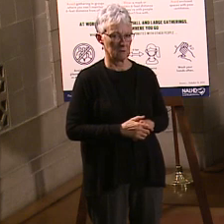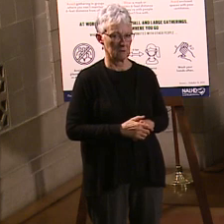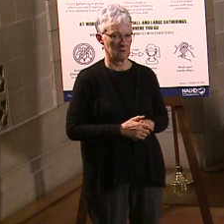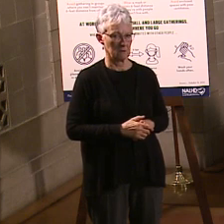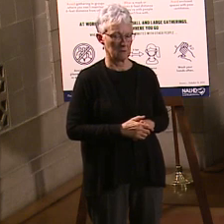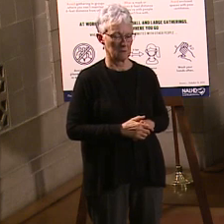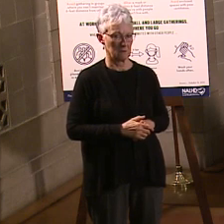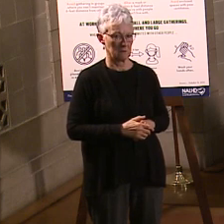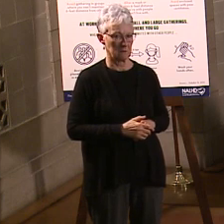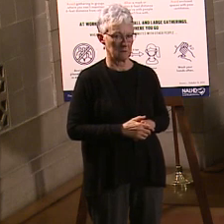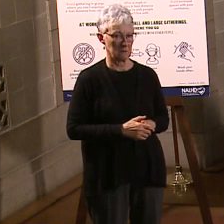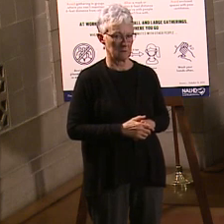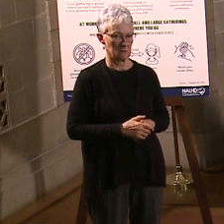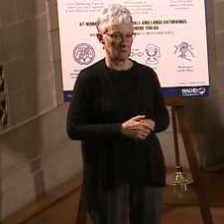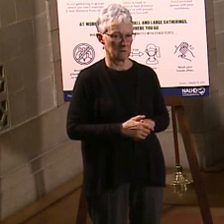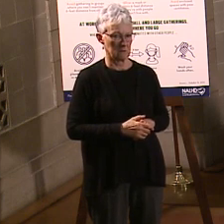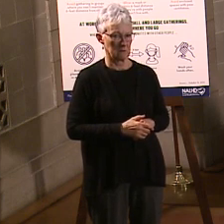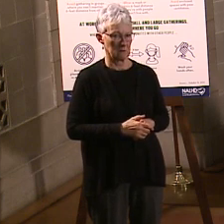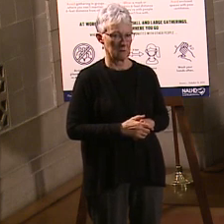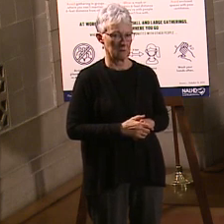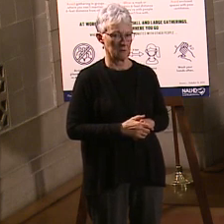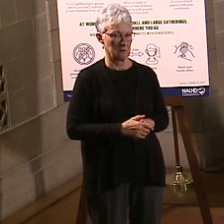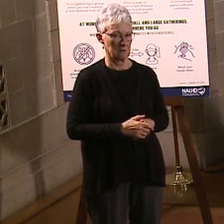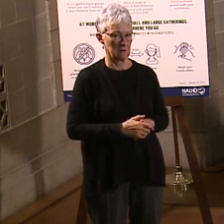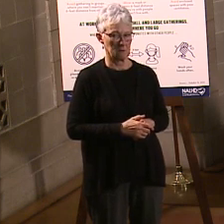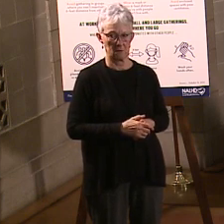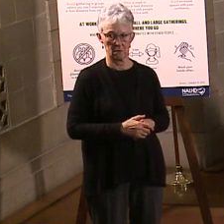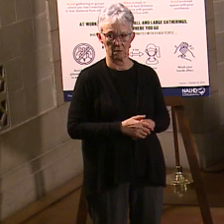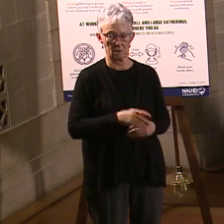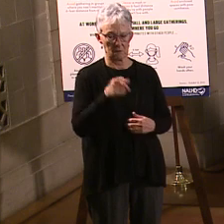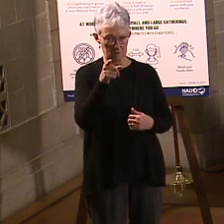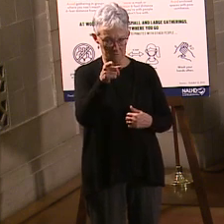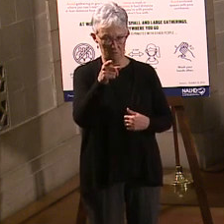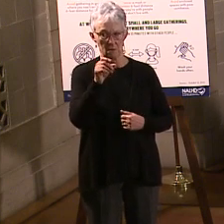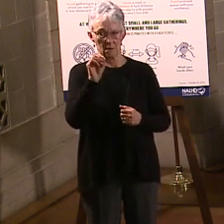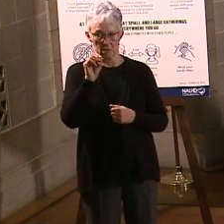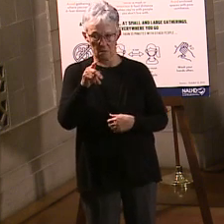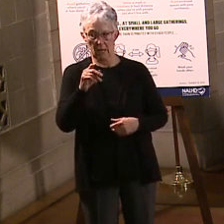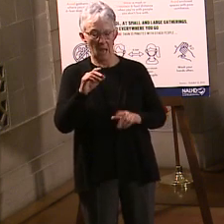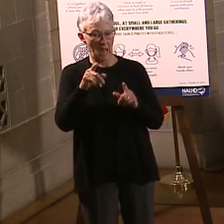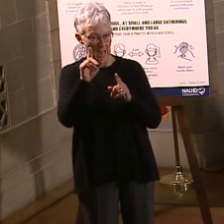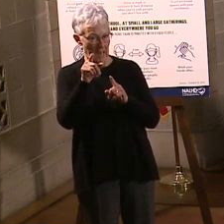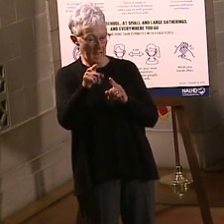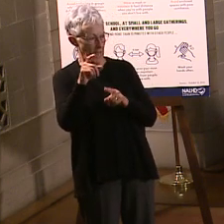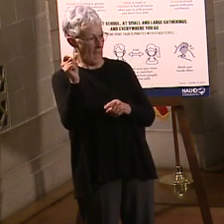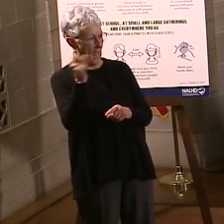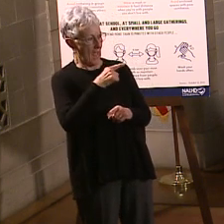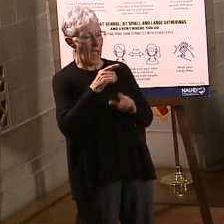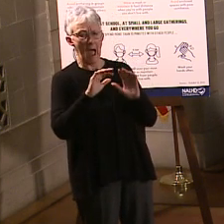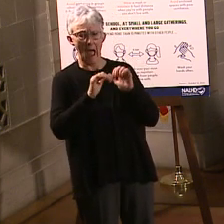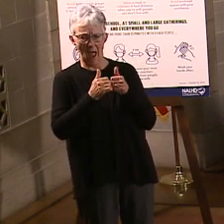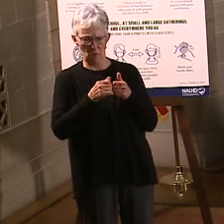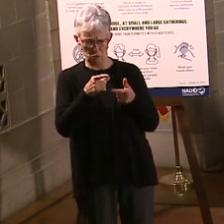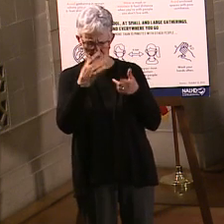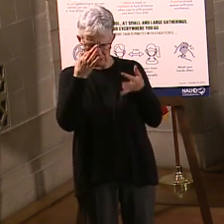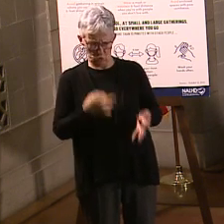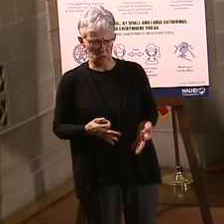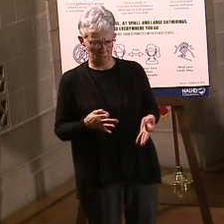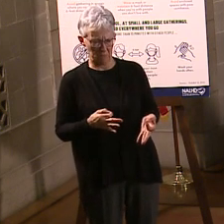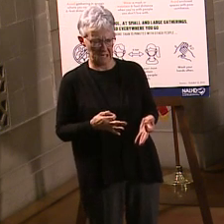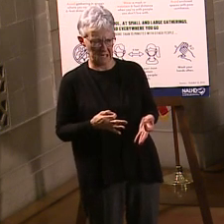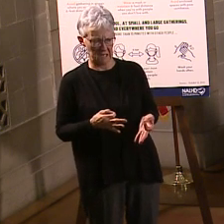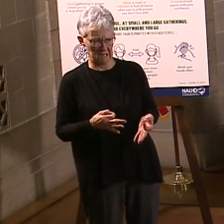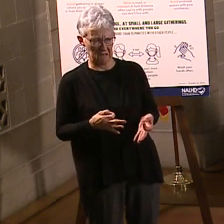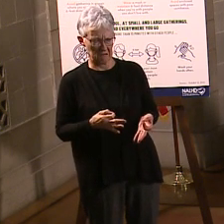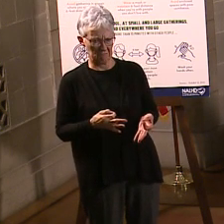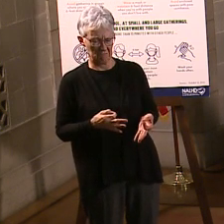guess, you, how do you declare this an emergency for, if it's a four-year contract? Yeah, so, the question was, how do you declare an emergency as a four-year contract? And